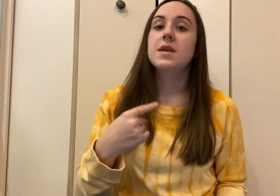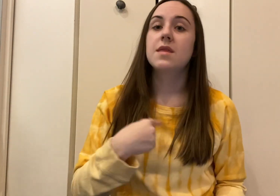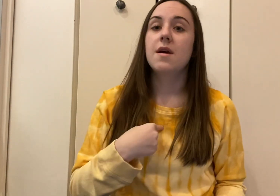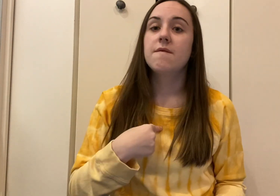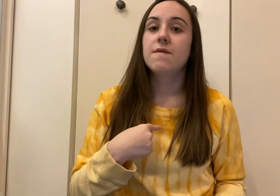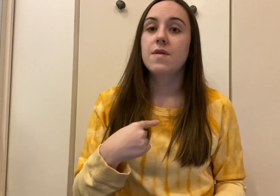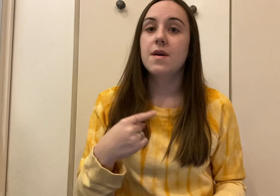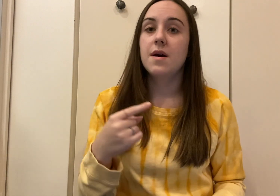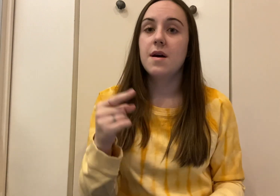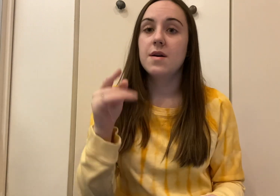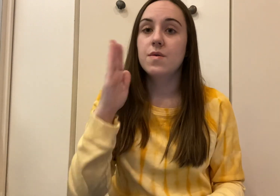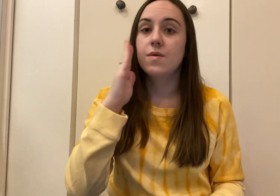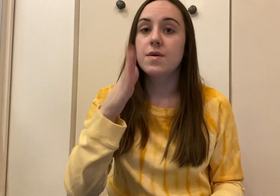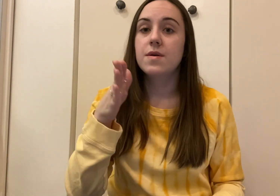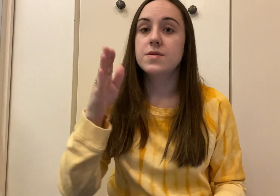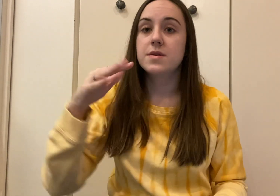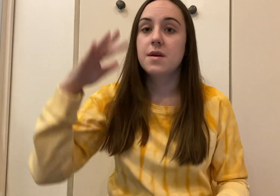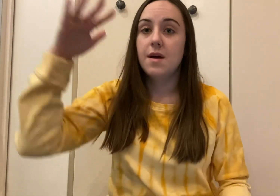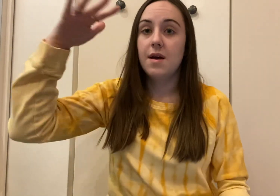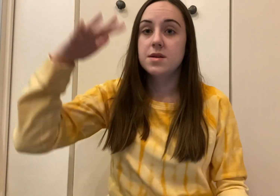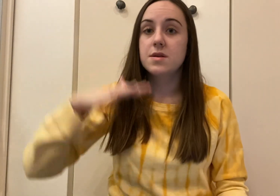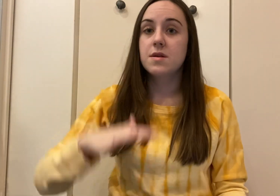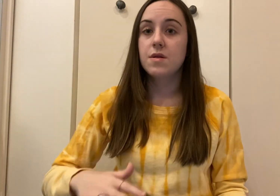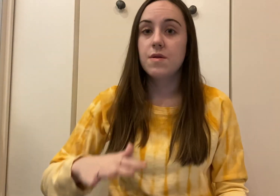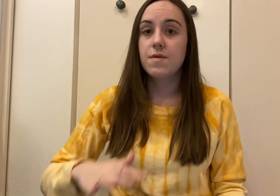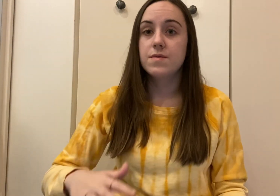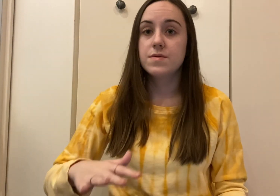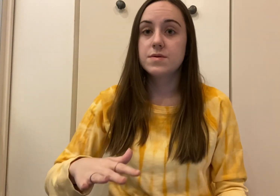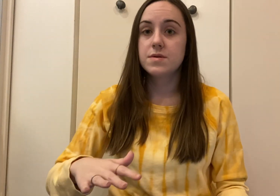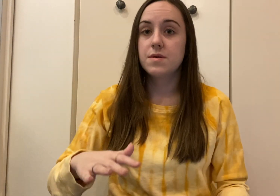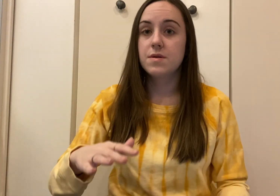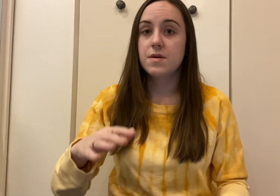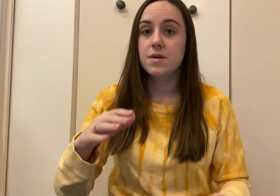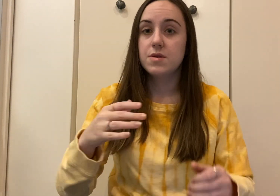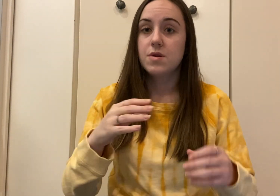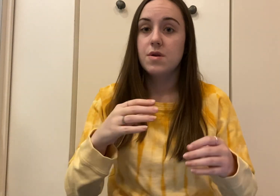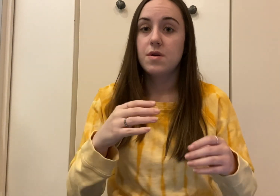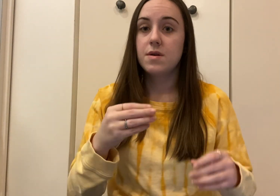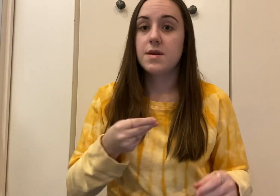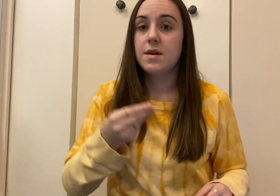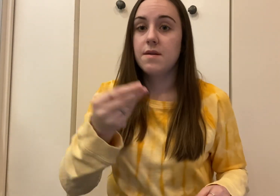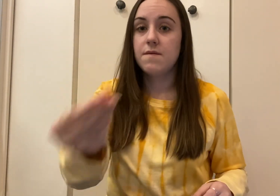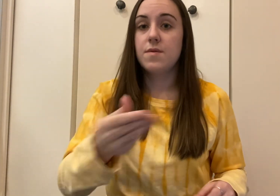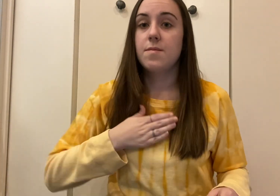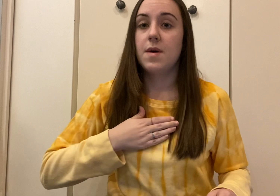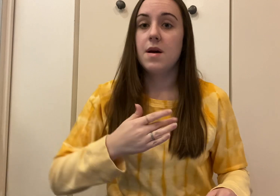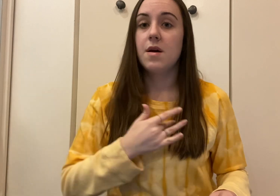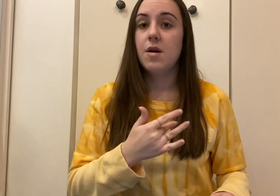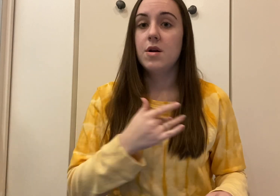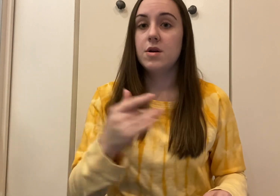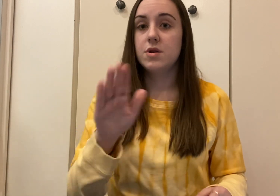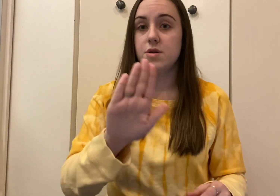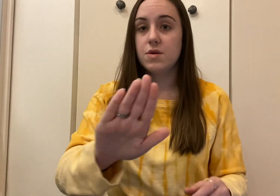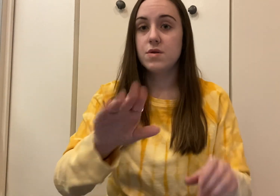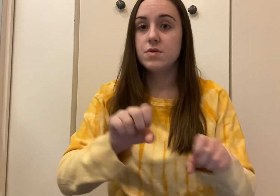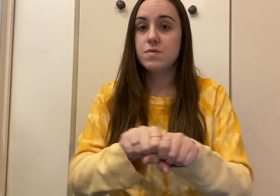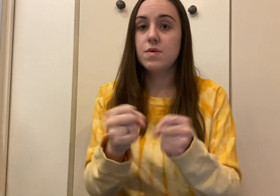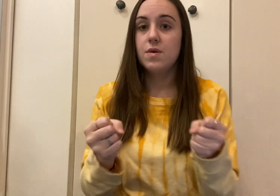there for the highs and lows Give you mine if your heart gets broke by your side When you're all alone,